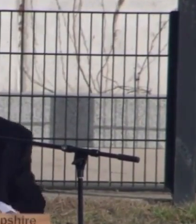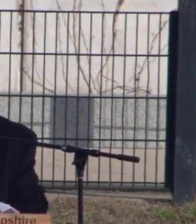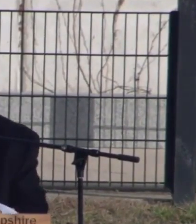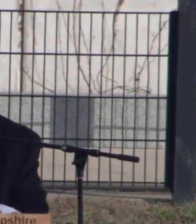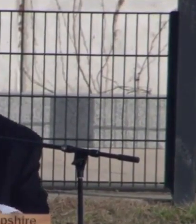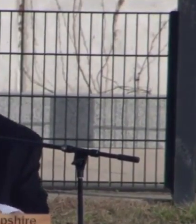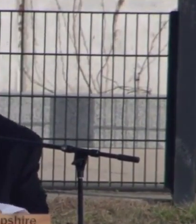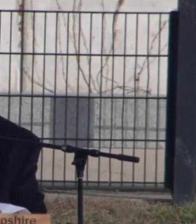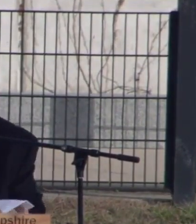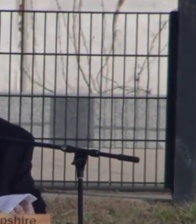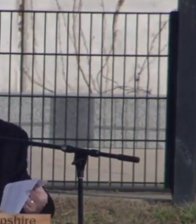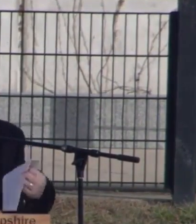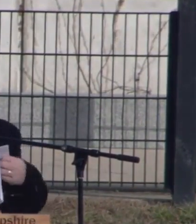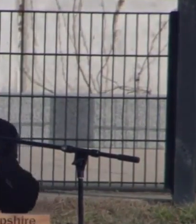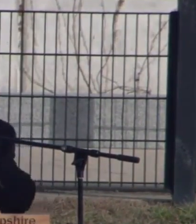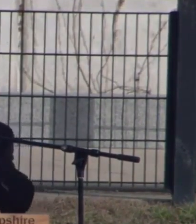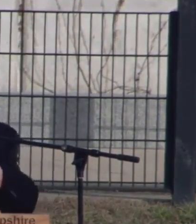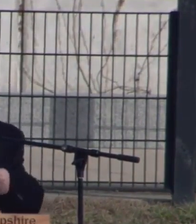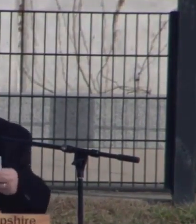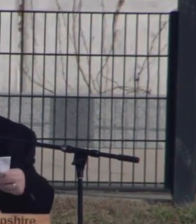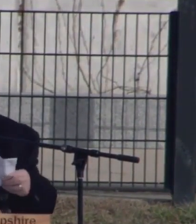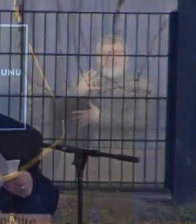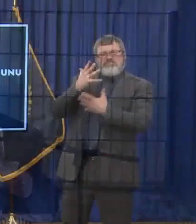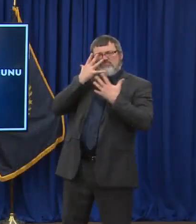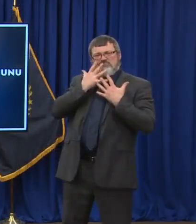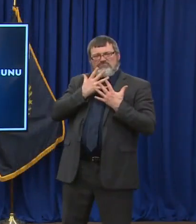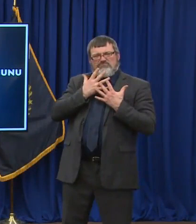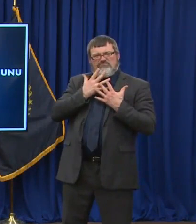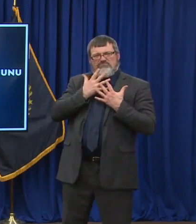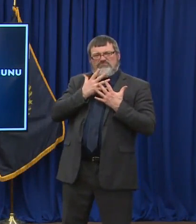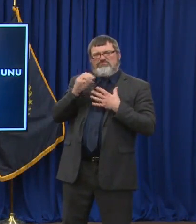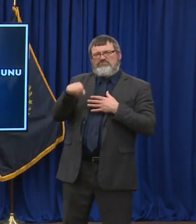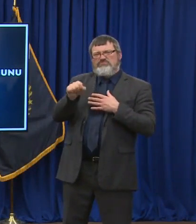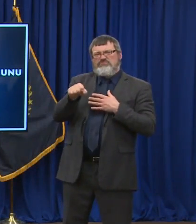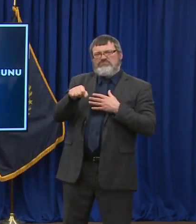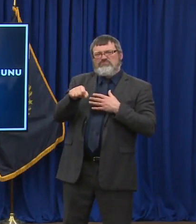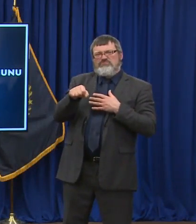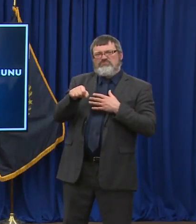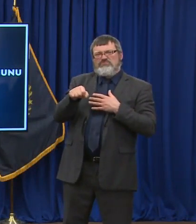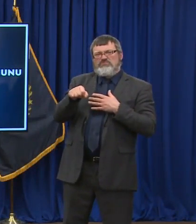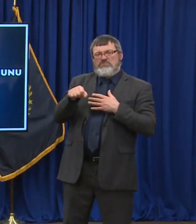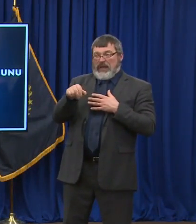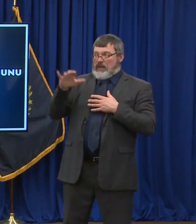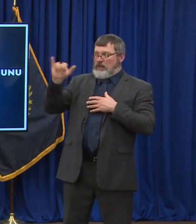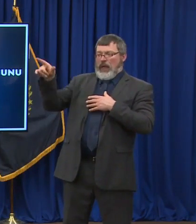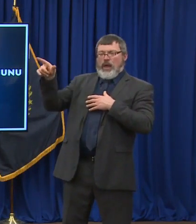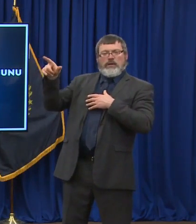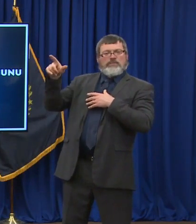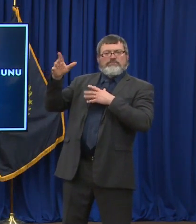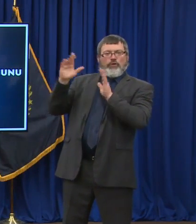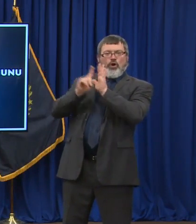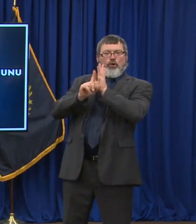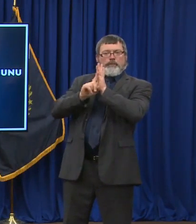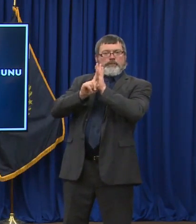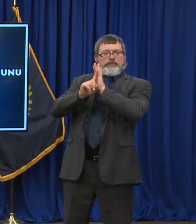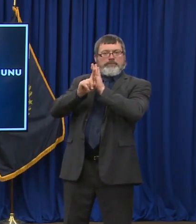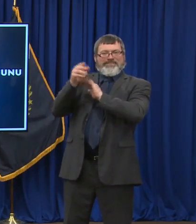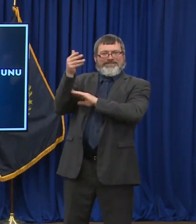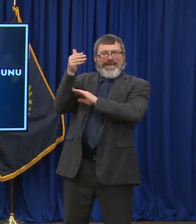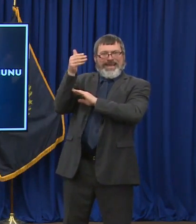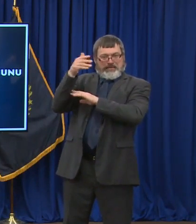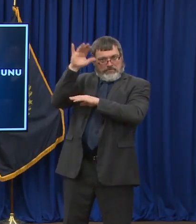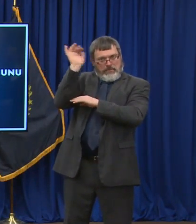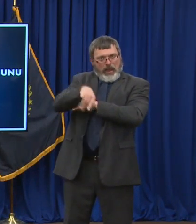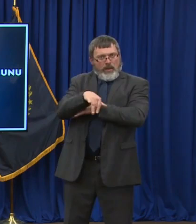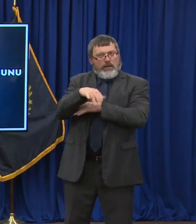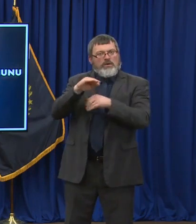as heartbroken as we all are, it really is a warning sign that we are far from over this. And just because you're not in a long-term care facility,